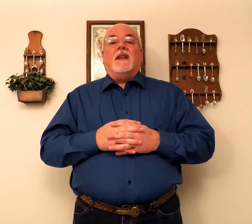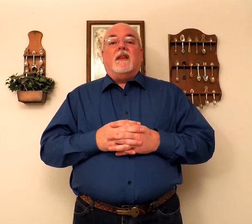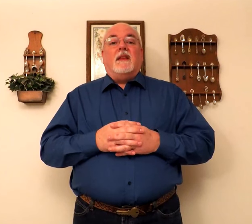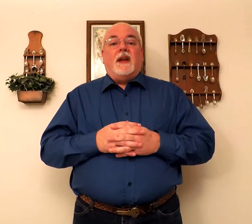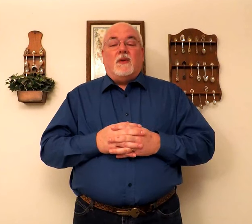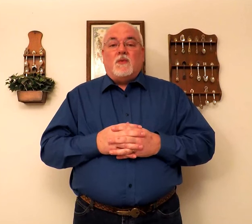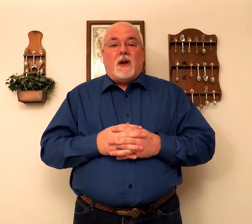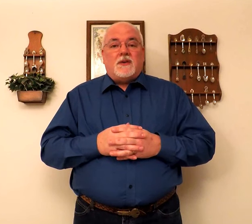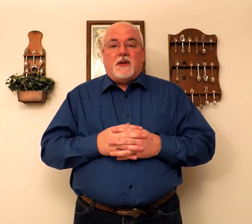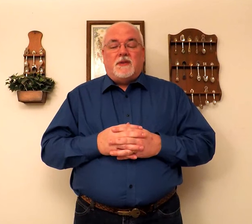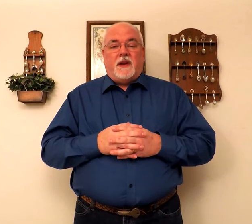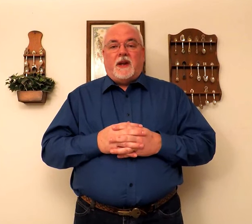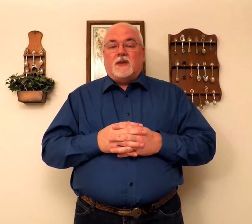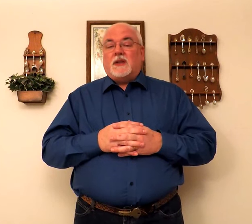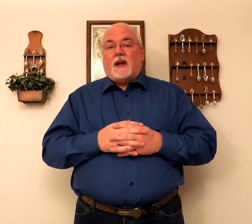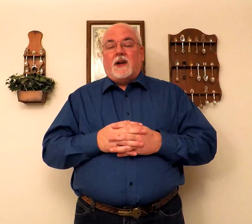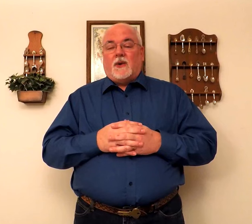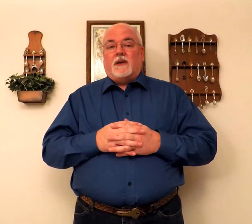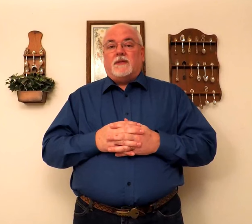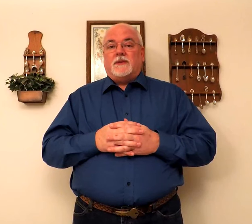They don't watch these videos that I know of.